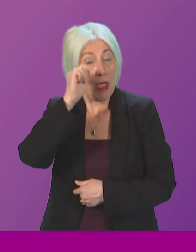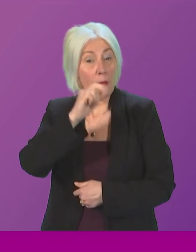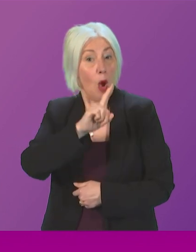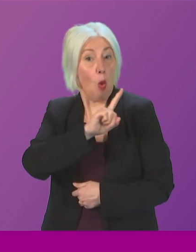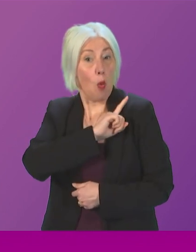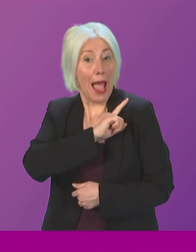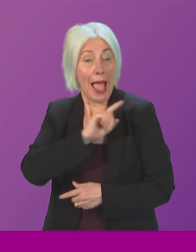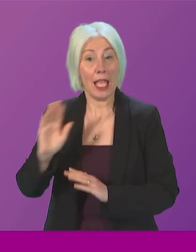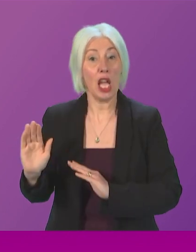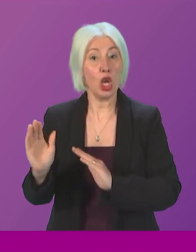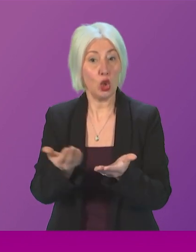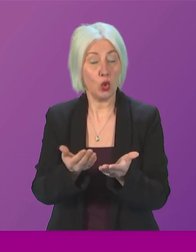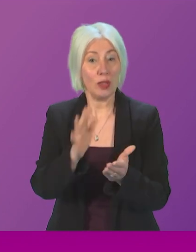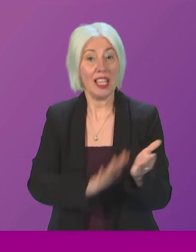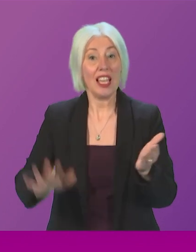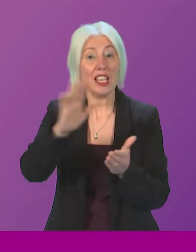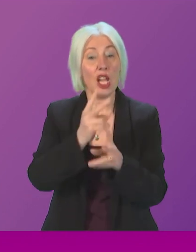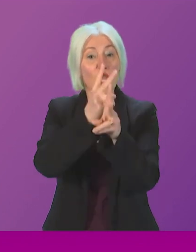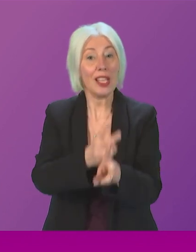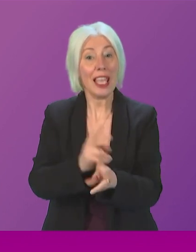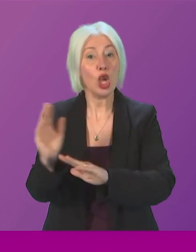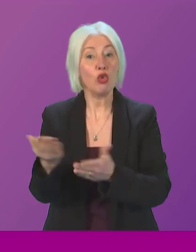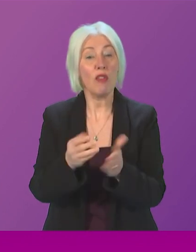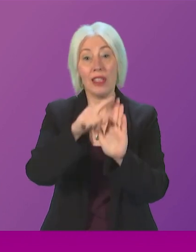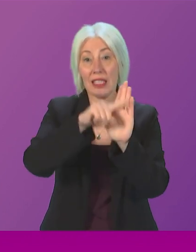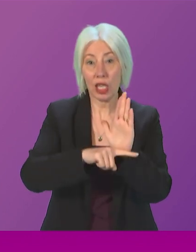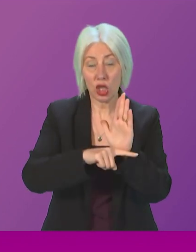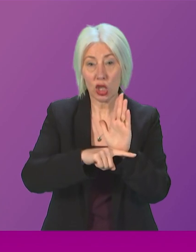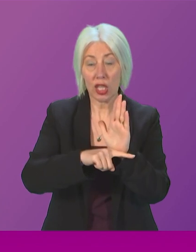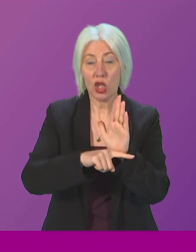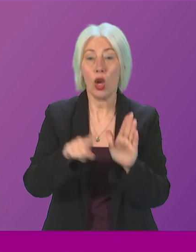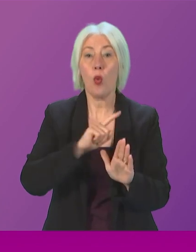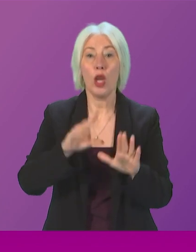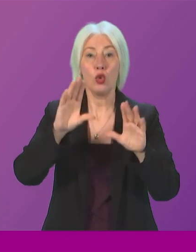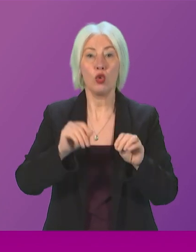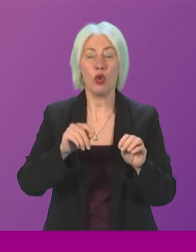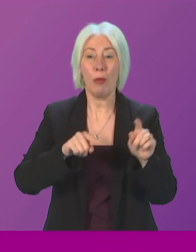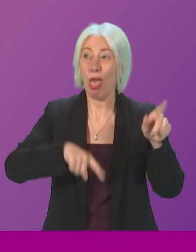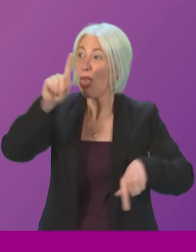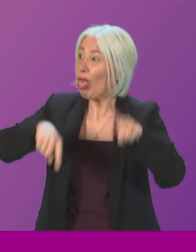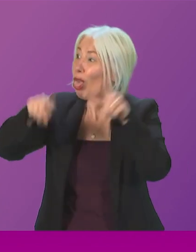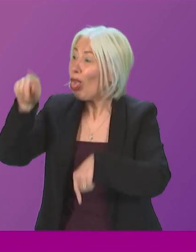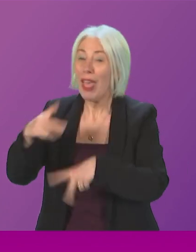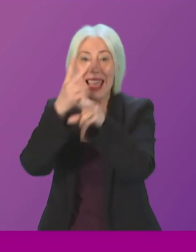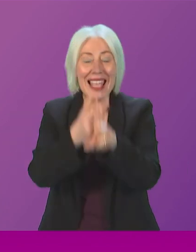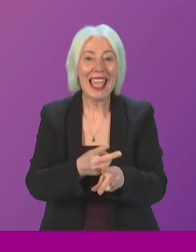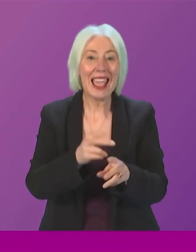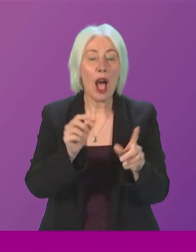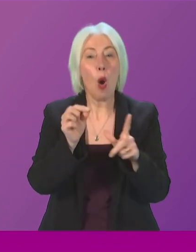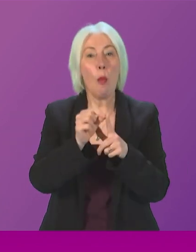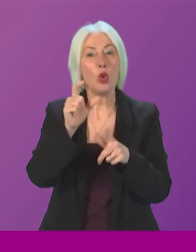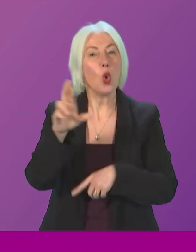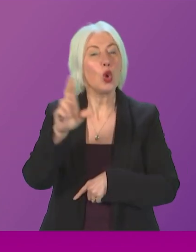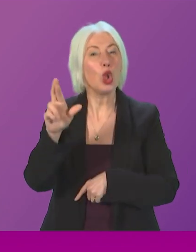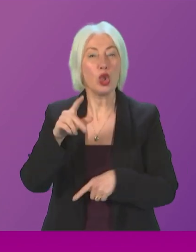we are introducing and have introduced the National Care Service legislation. It's to end that postcode lottery of care that we all accept exists right